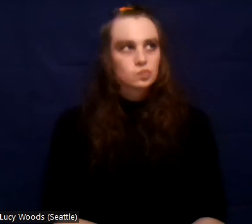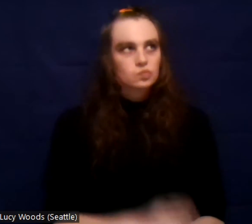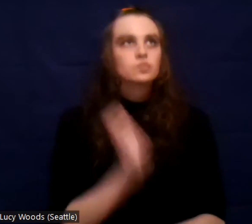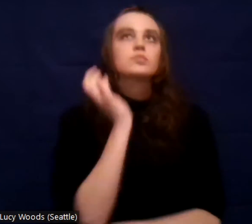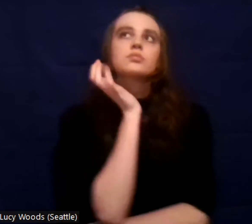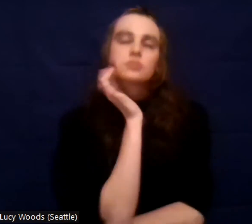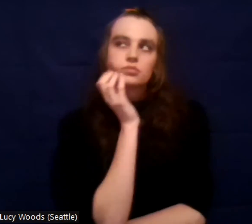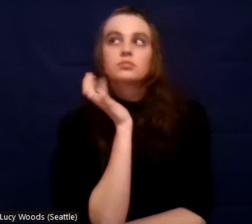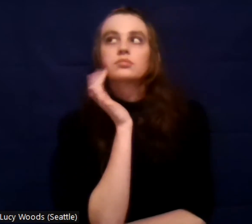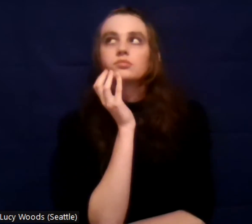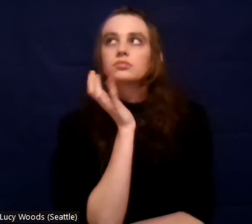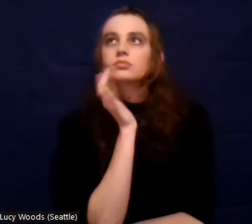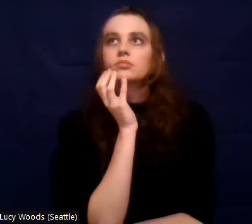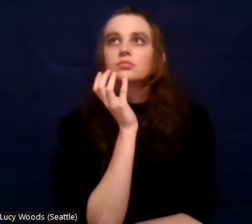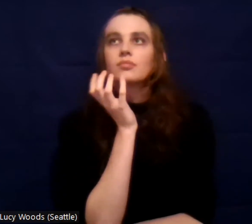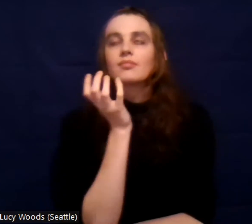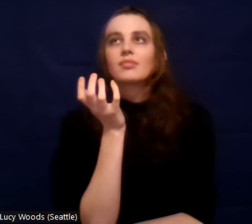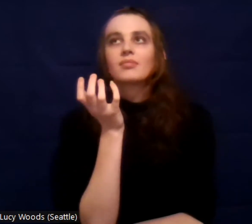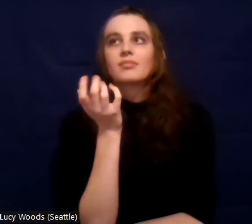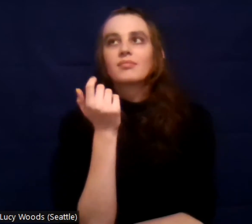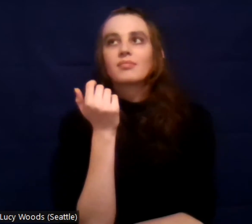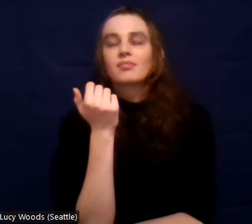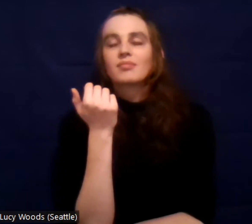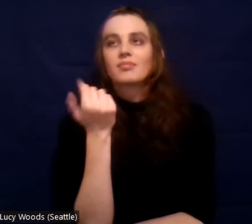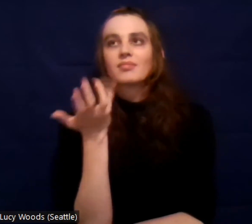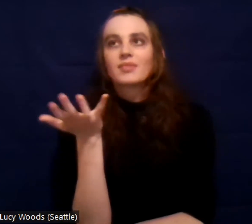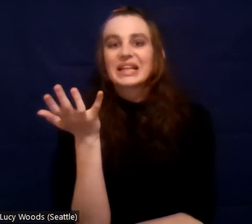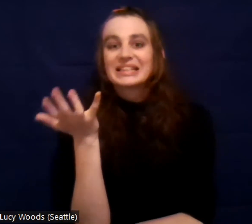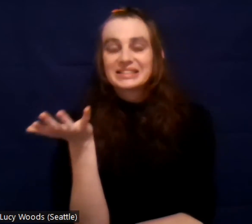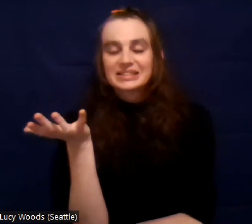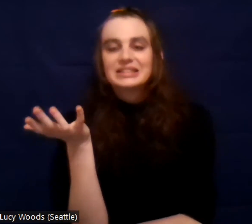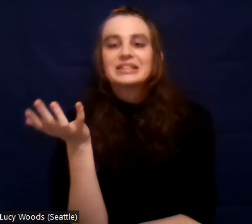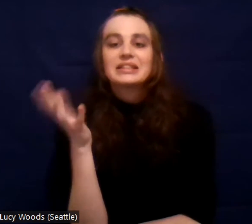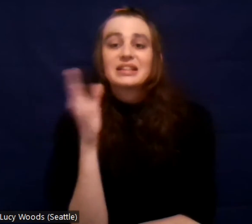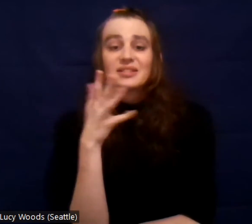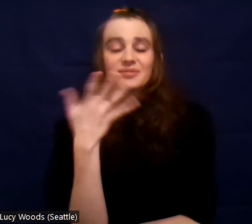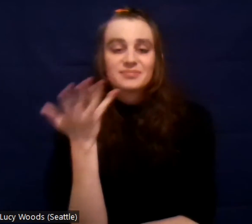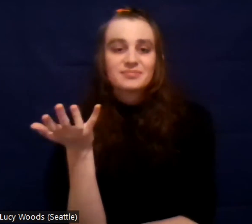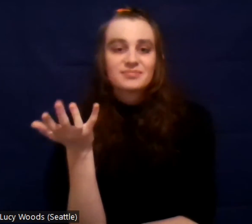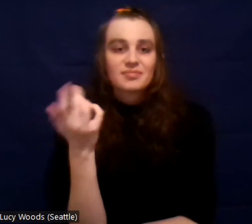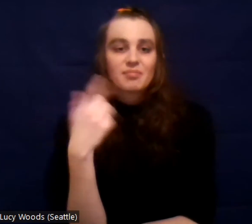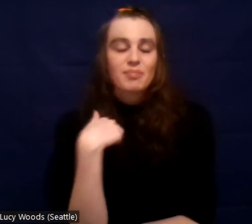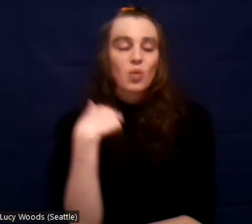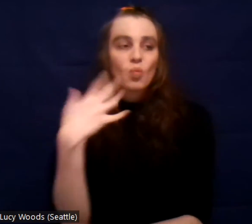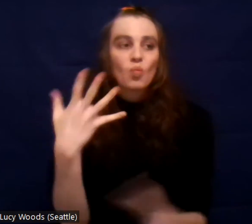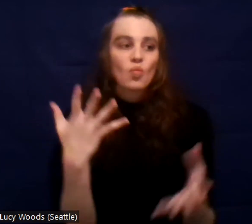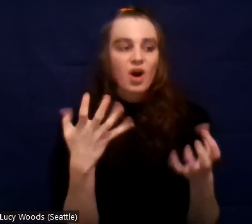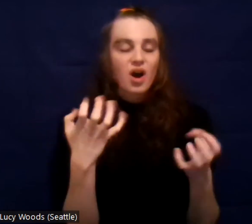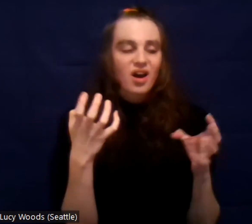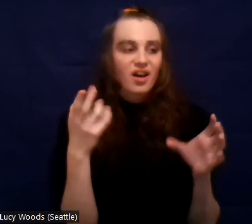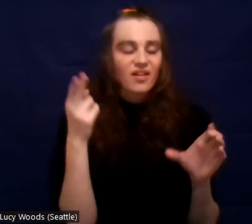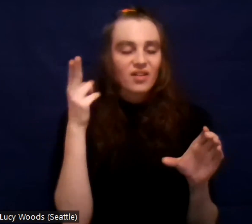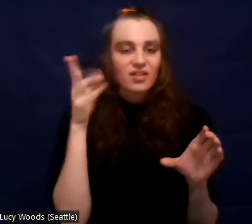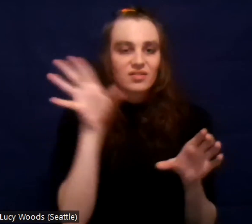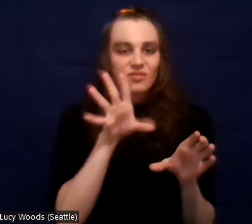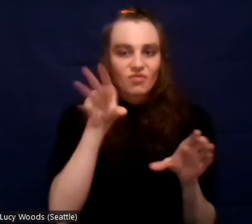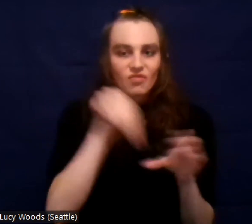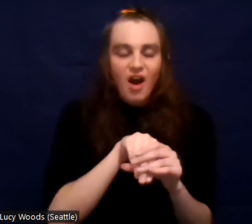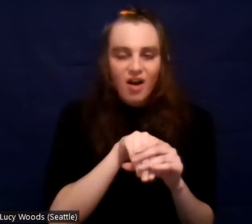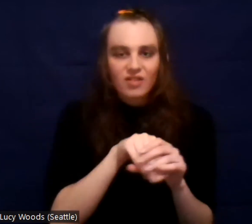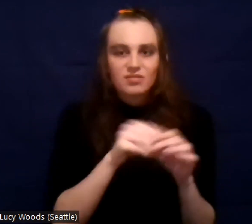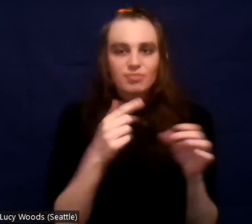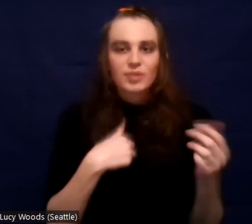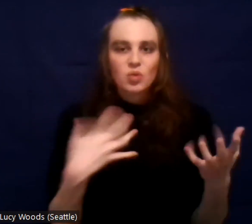and I got hooked. I literally wanted to be a part of this and stay a part of it.